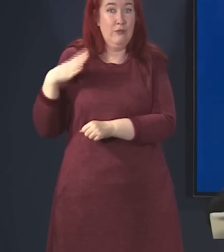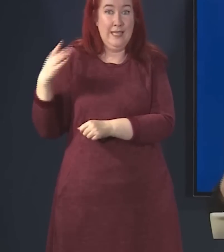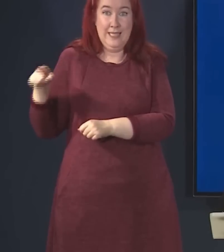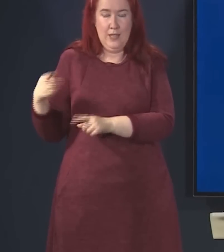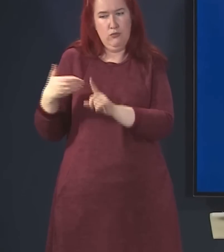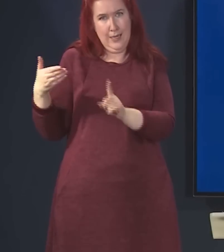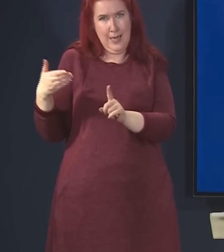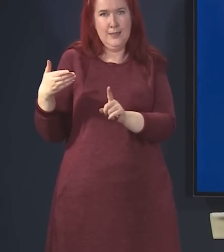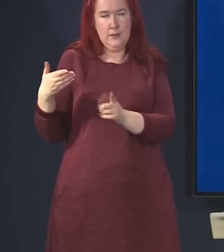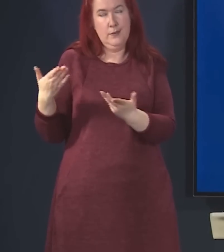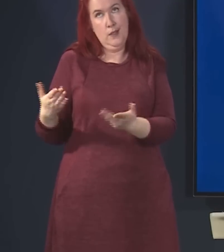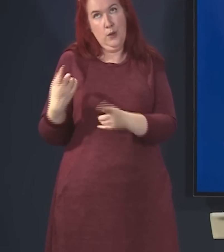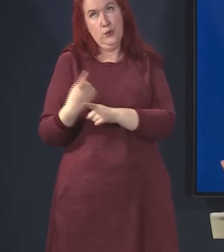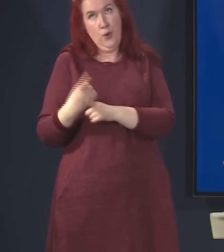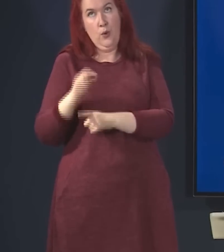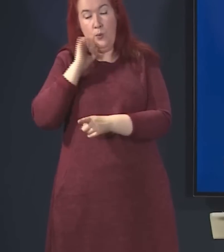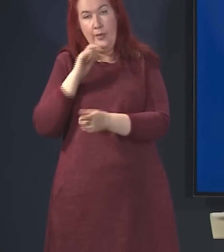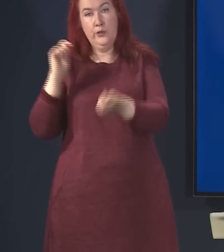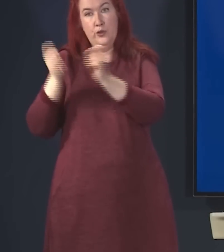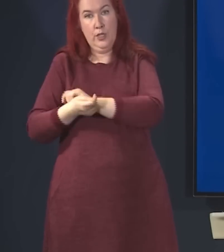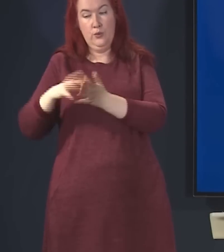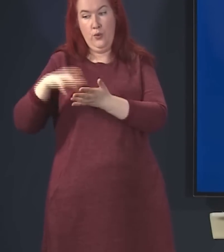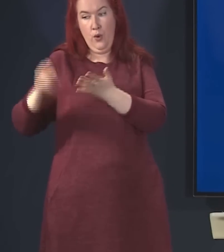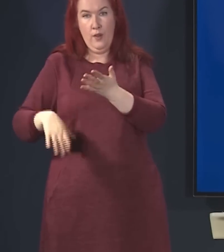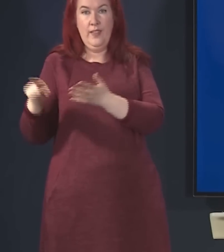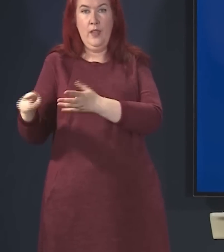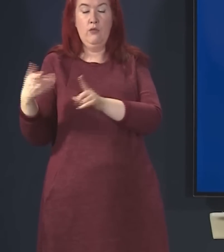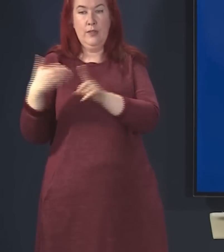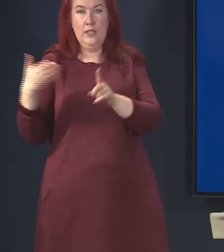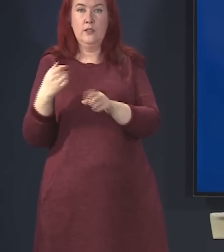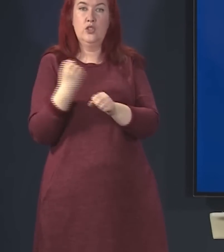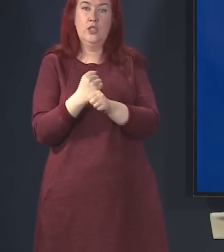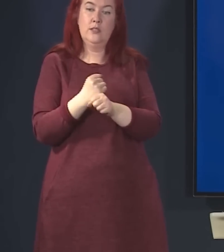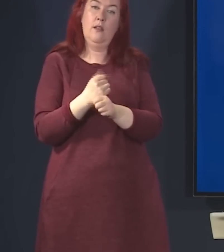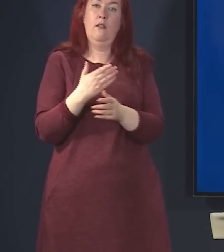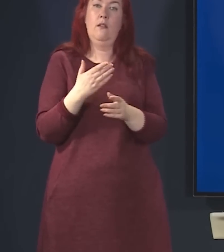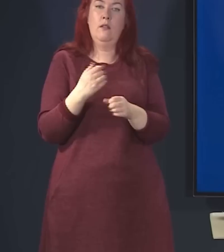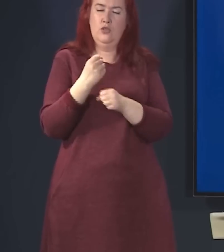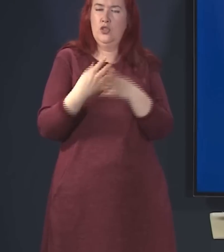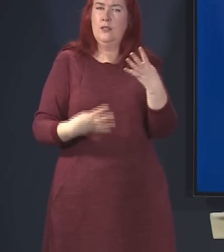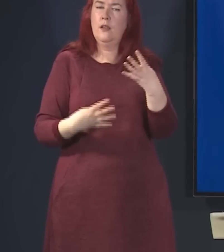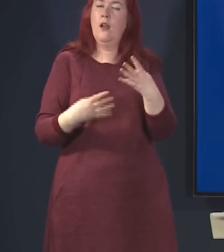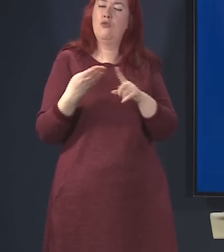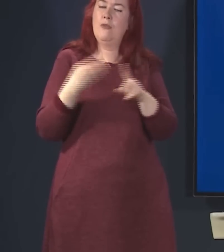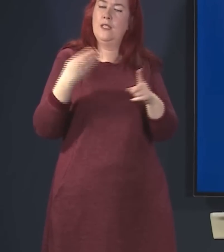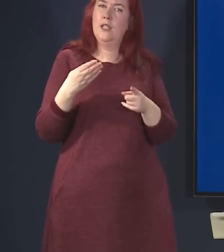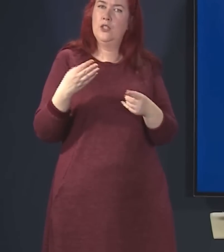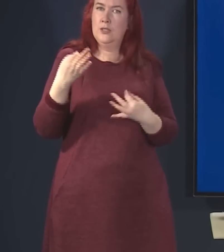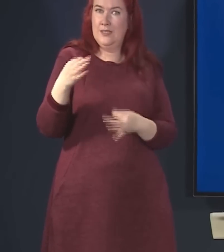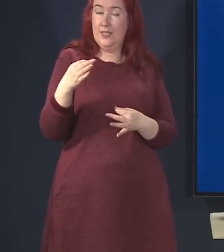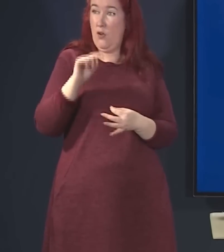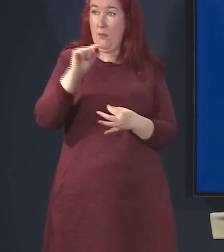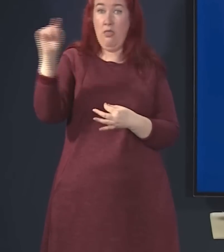although there is talk now that they're going to revoke the recognition of gender recognition certificates from other countries granted under similar